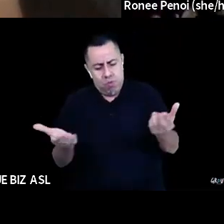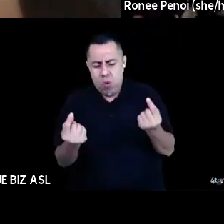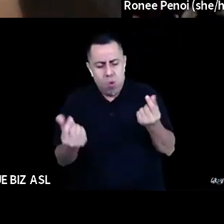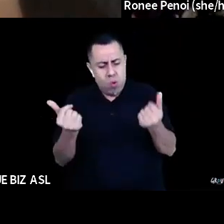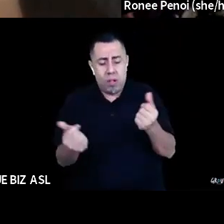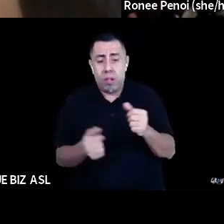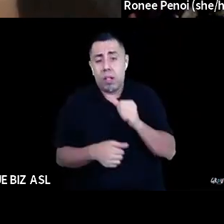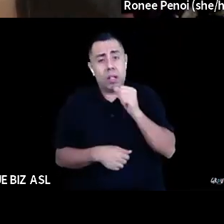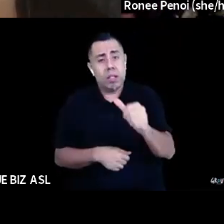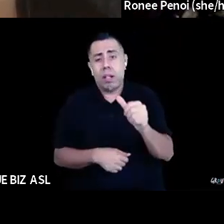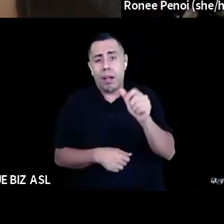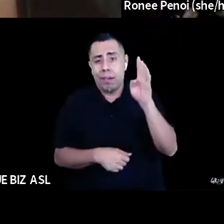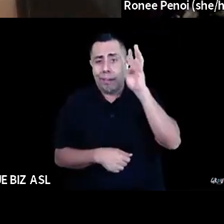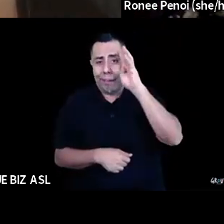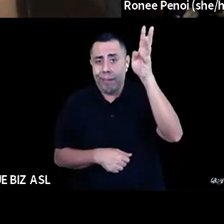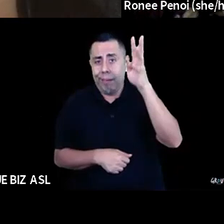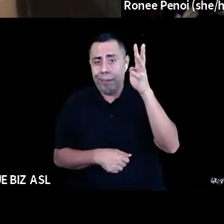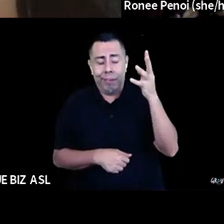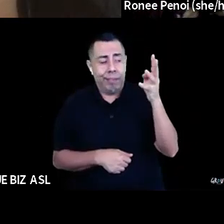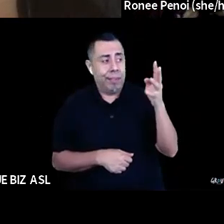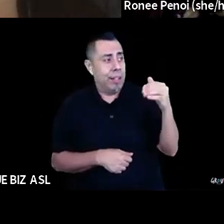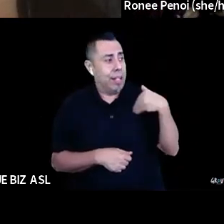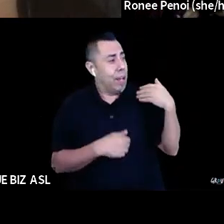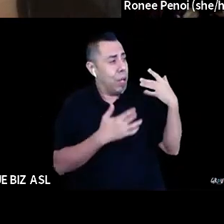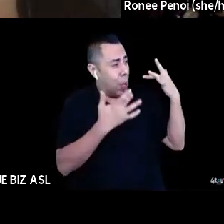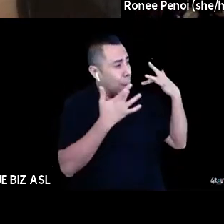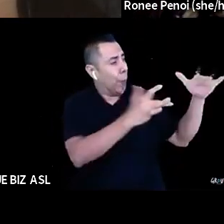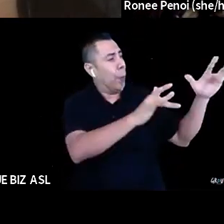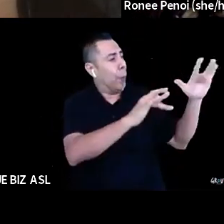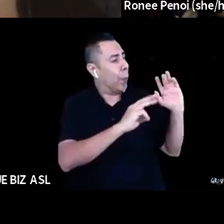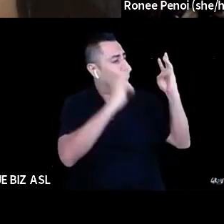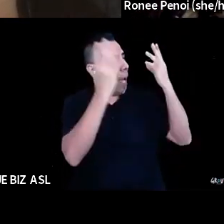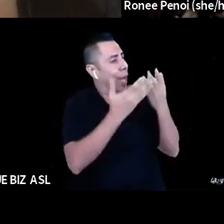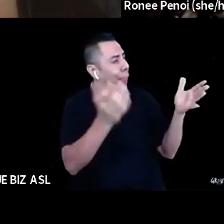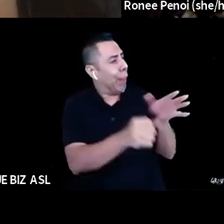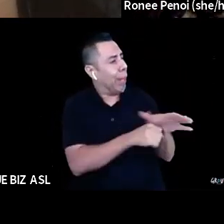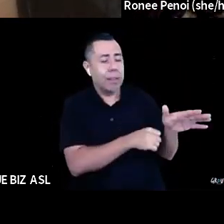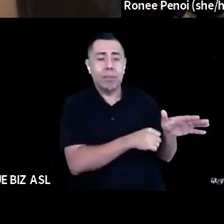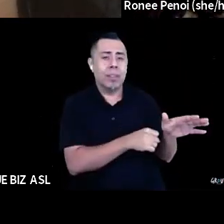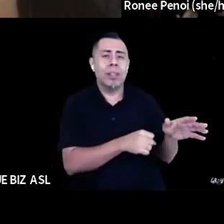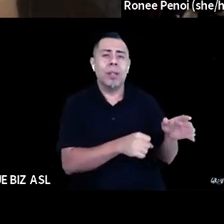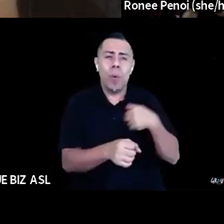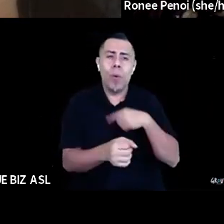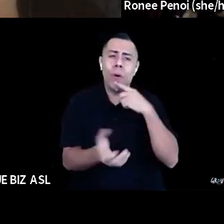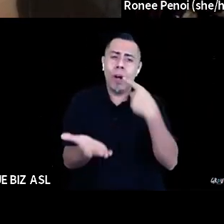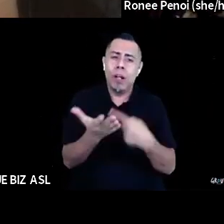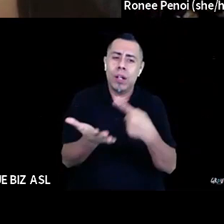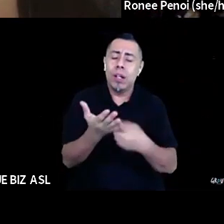It's, uh, everything from land to people to sky to time. And maybe this is a great segue